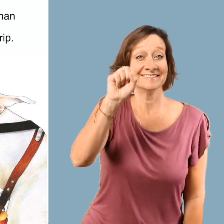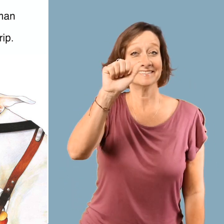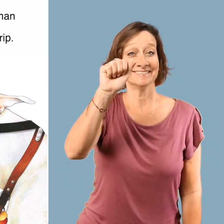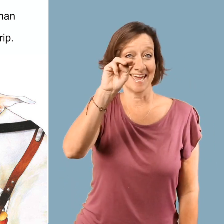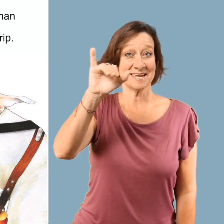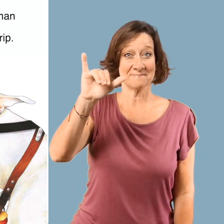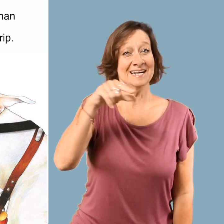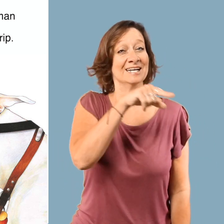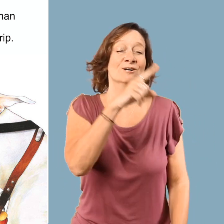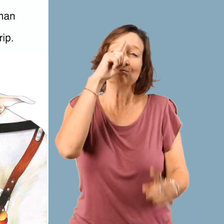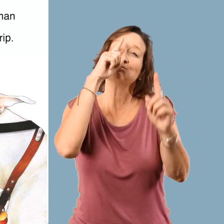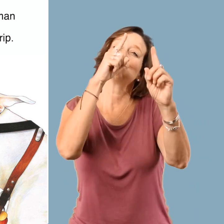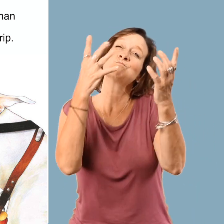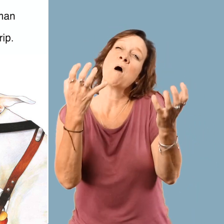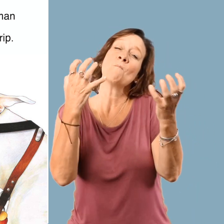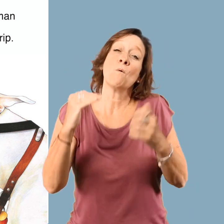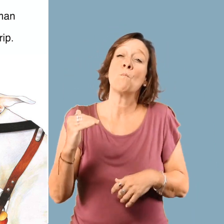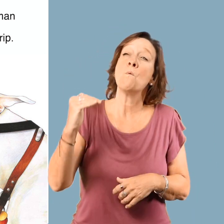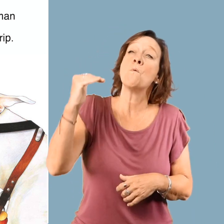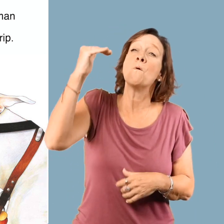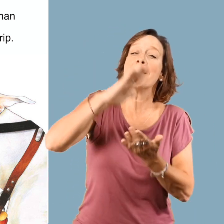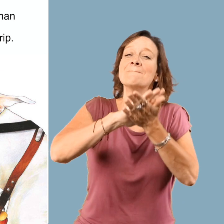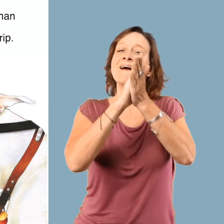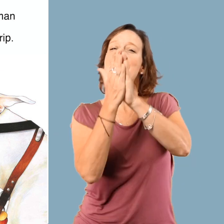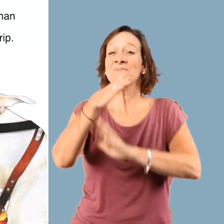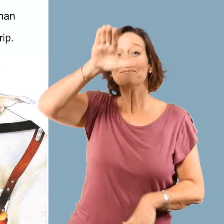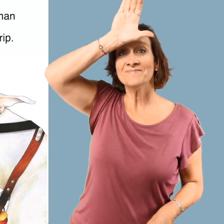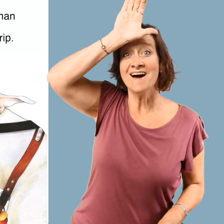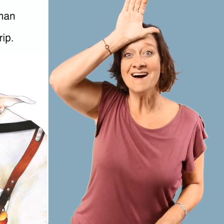Little Sammy, who wants to be a fireman when he grows up,